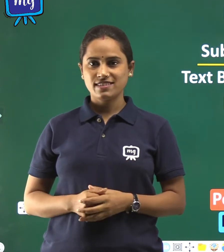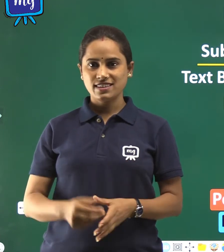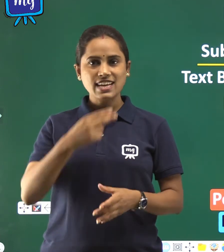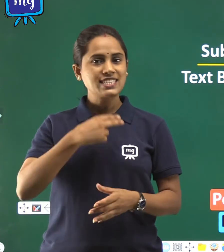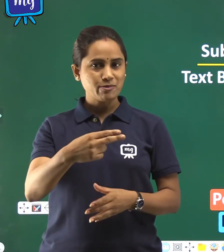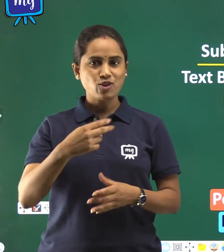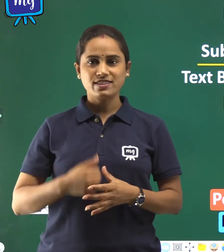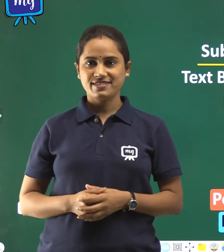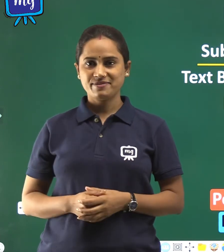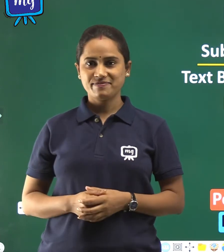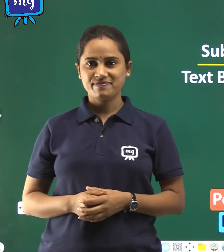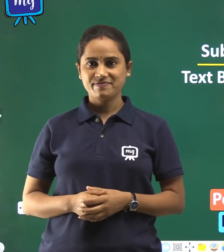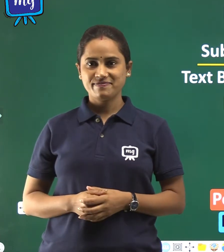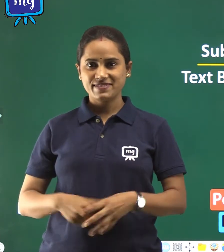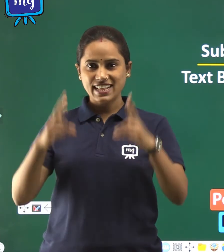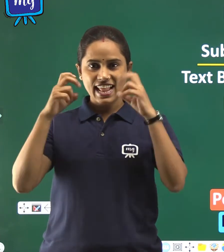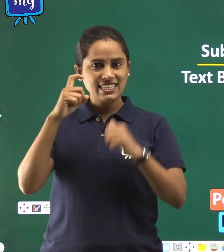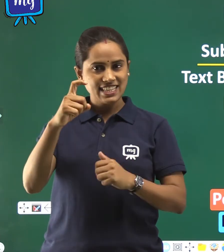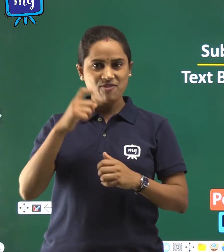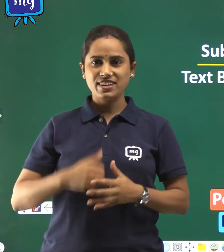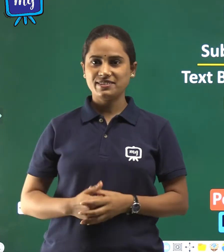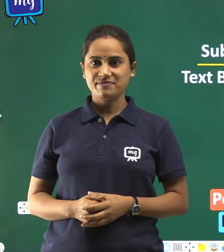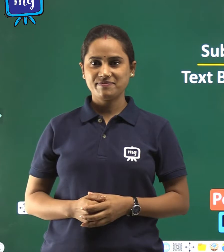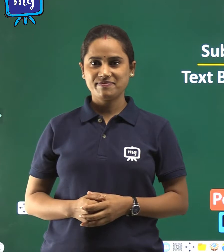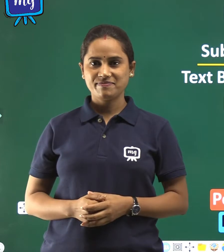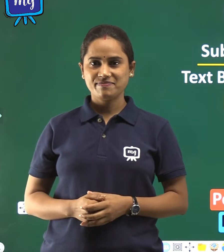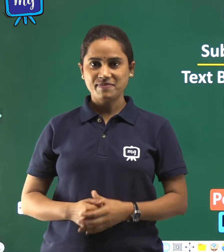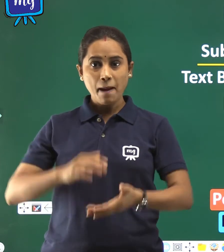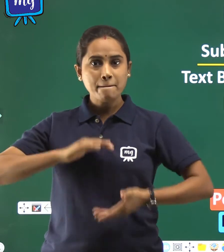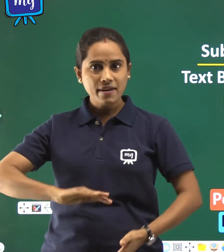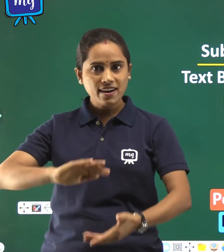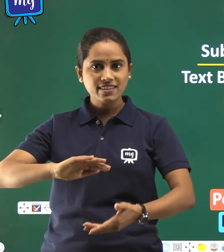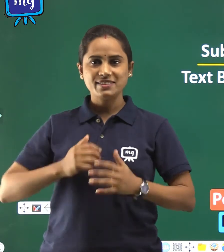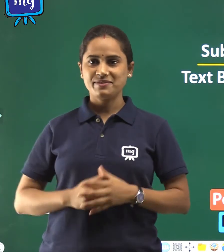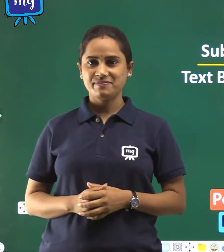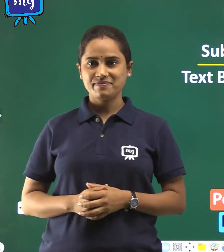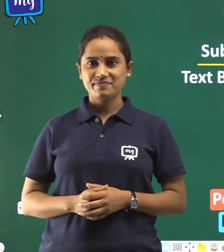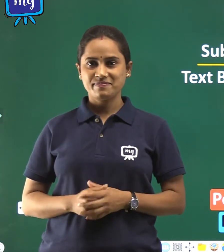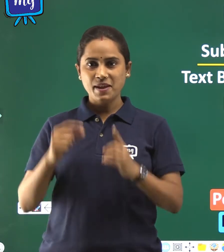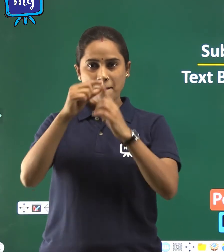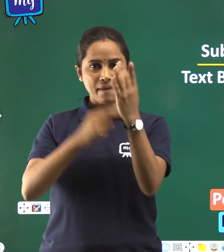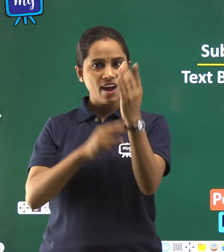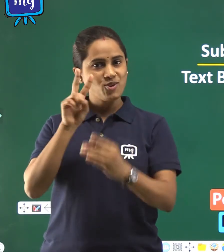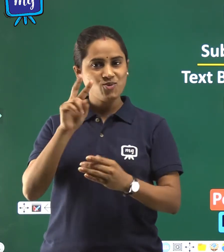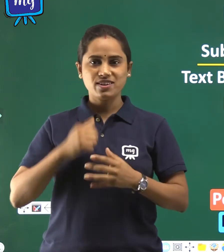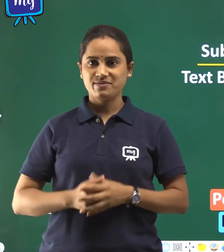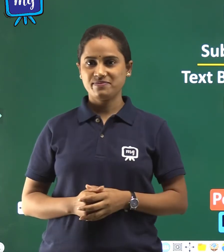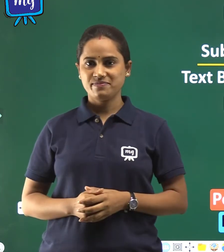snapshots, lesson 7, birth, part 2.